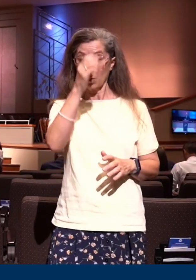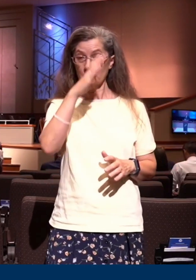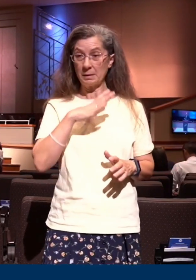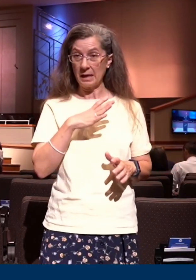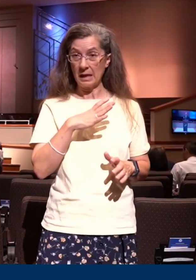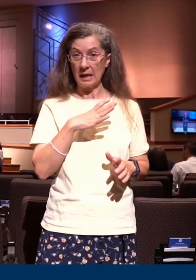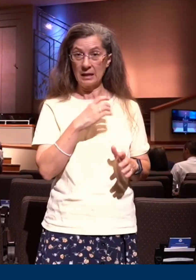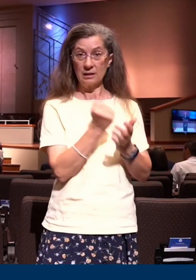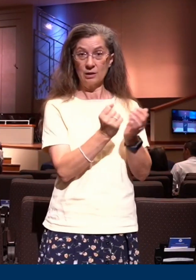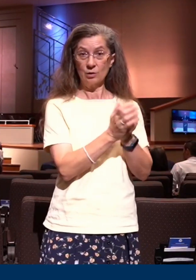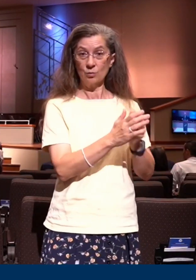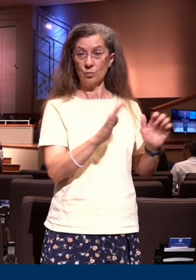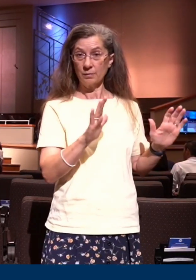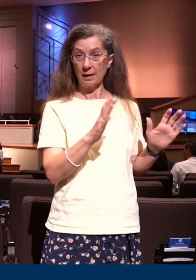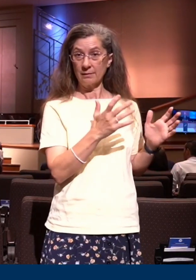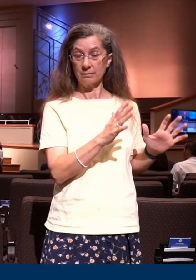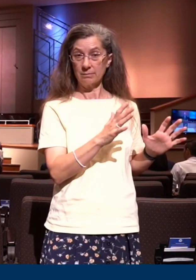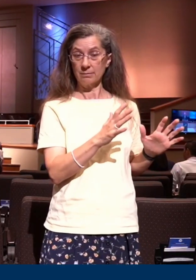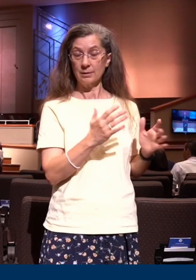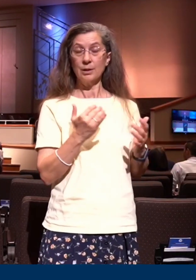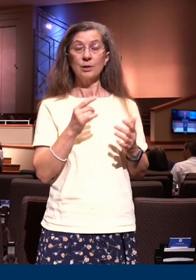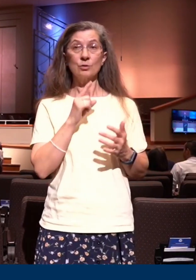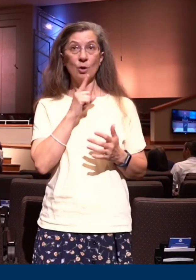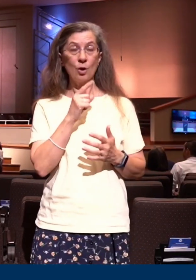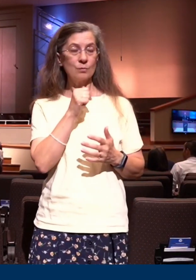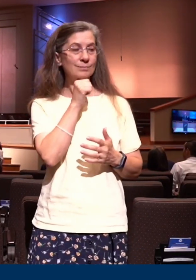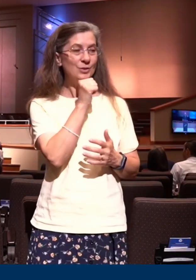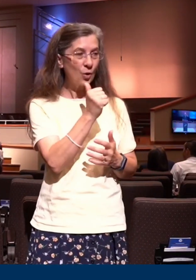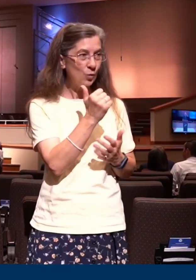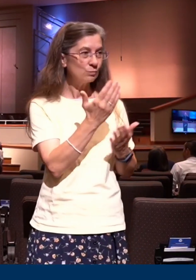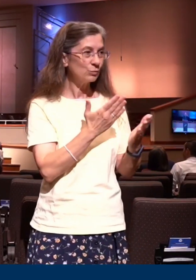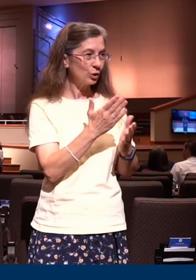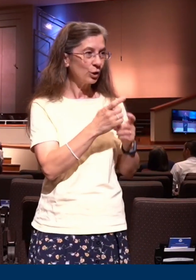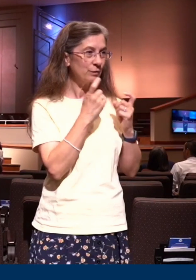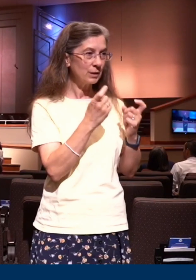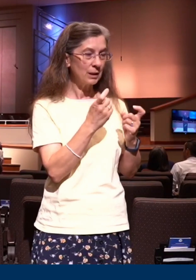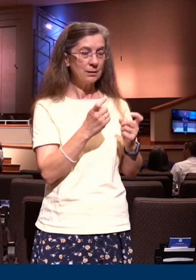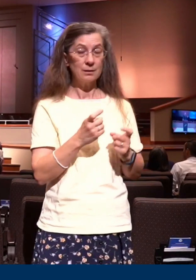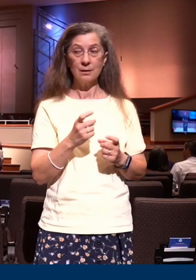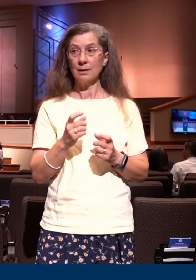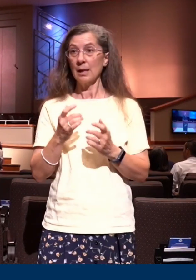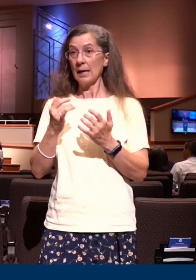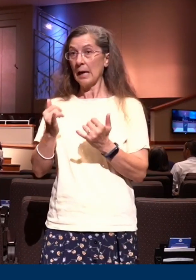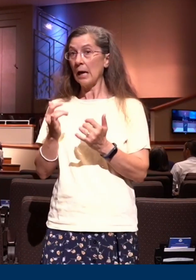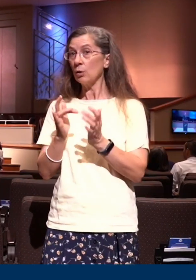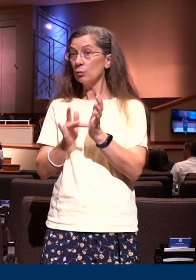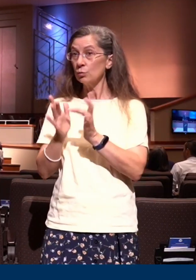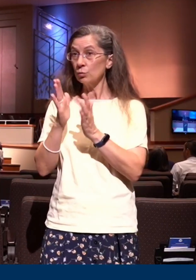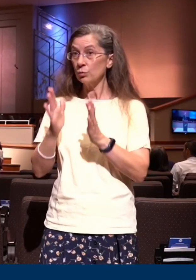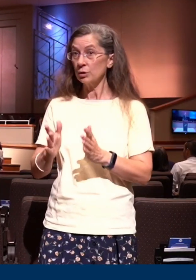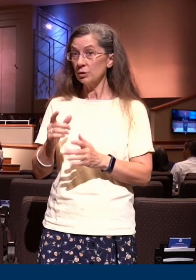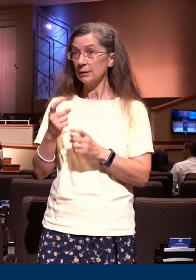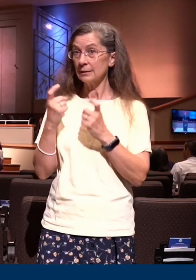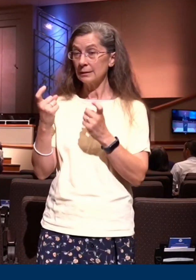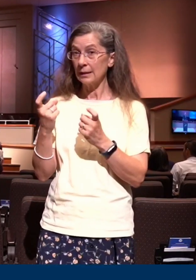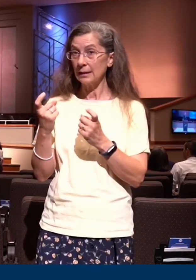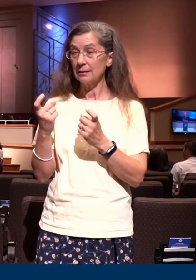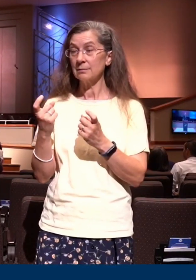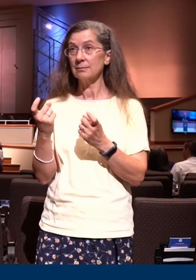serve sin. Now I said a moment ago, do Christians sin? 1 John answers that question. 1 John